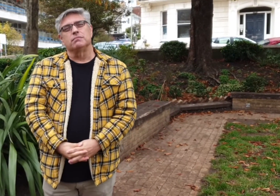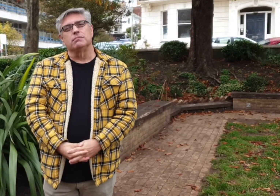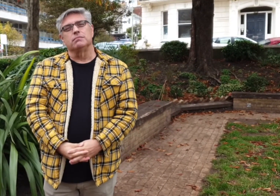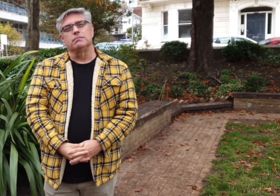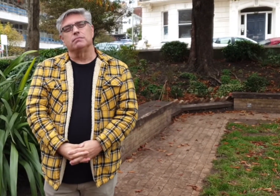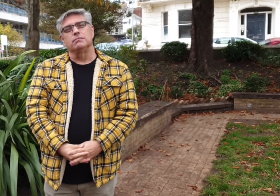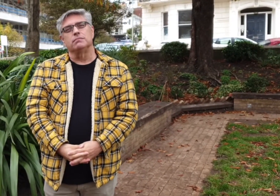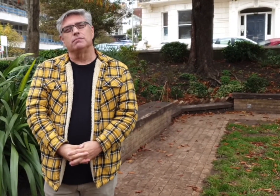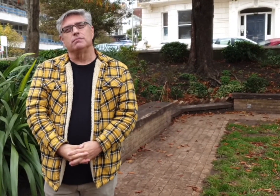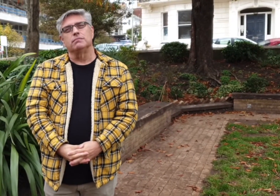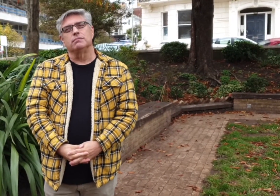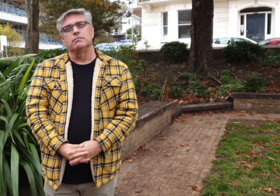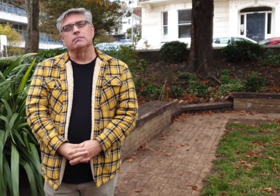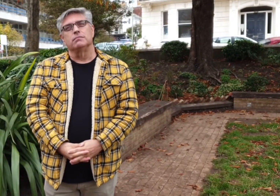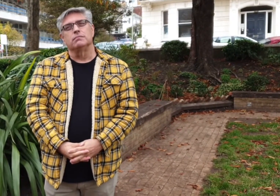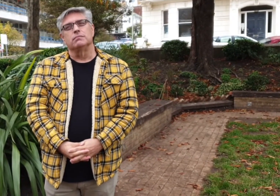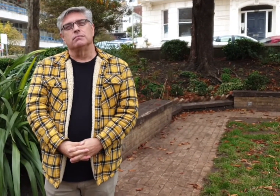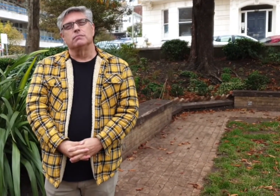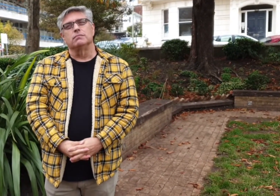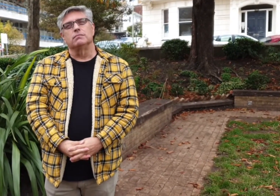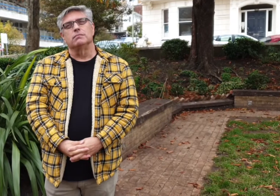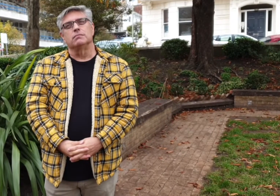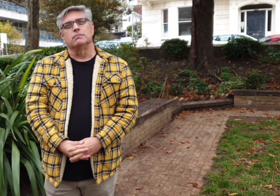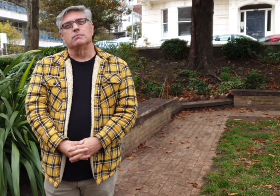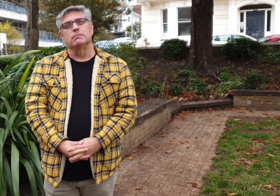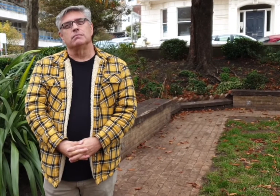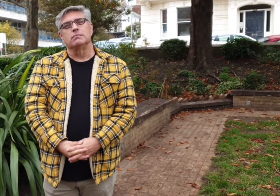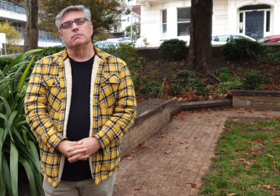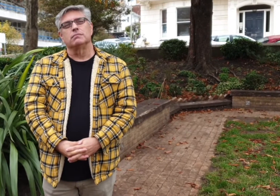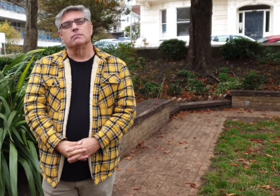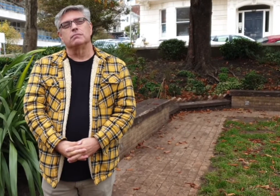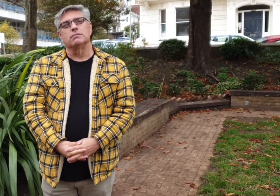given more than perhaps maybe I thought I had, but I've given a lot in that way.